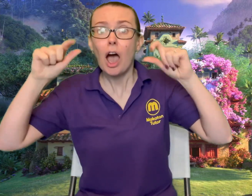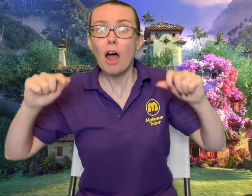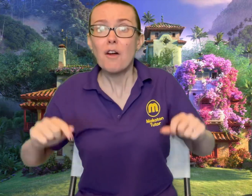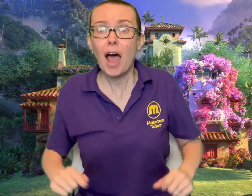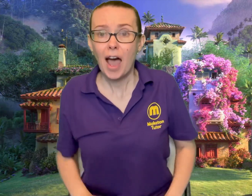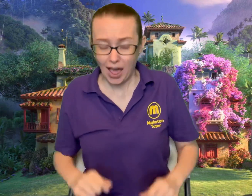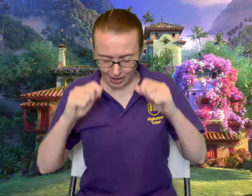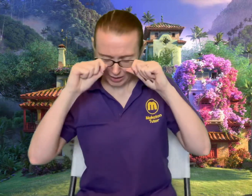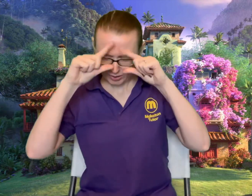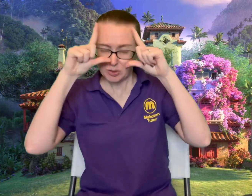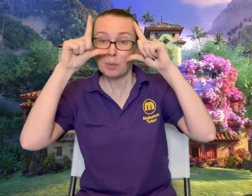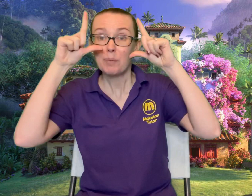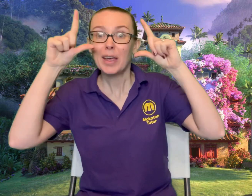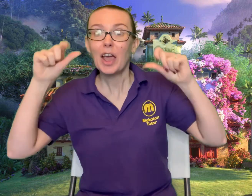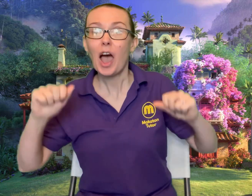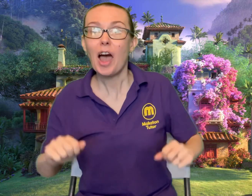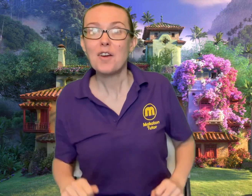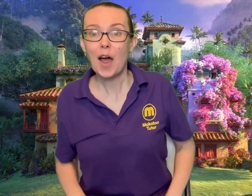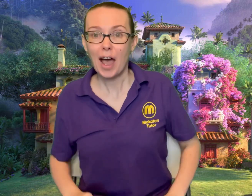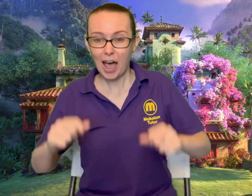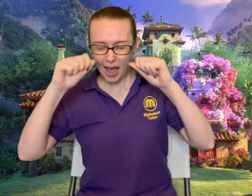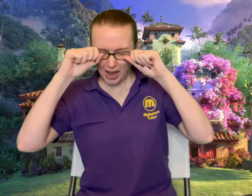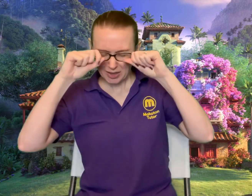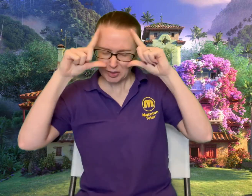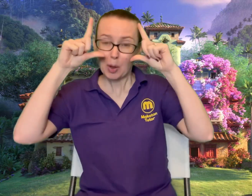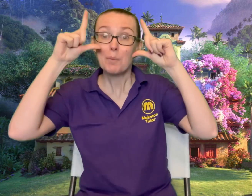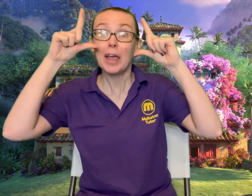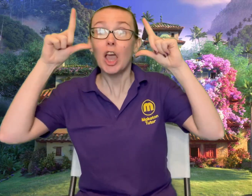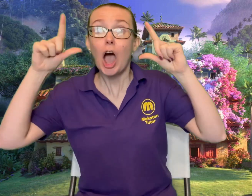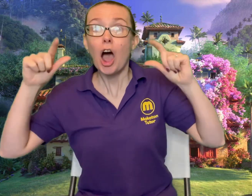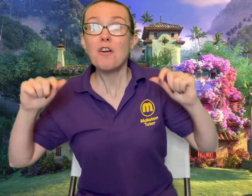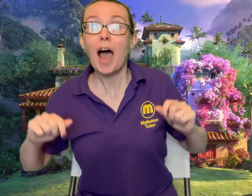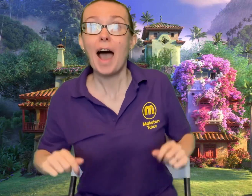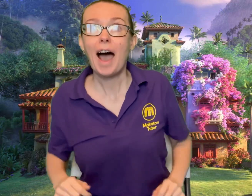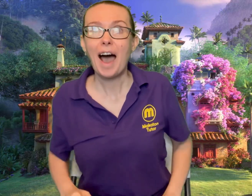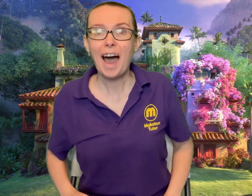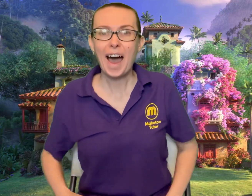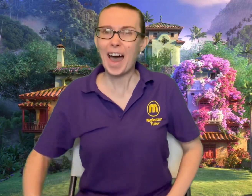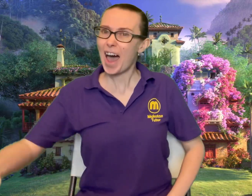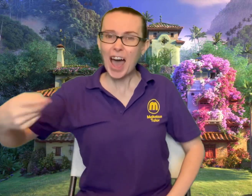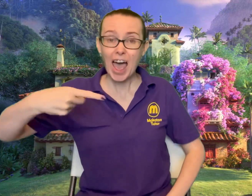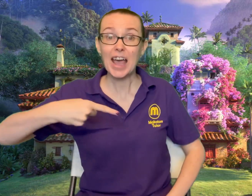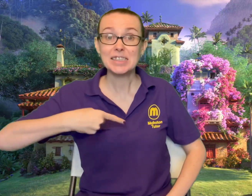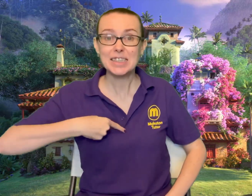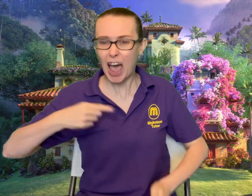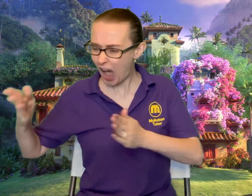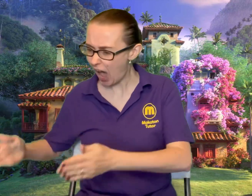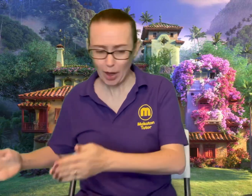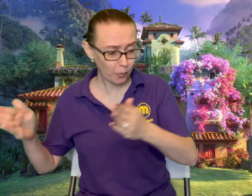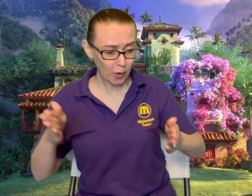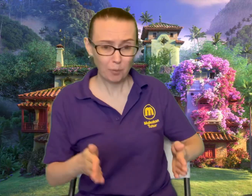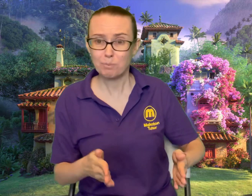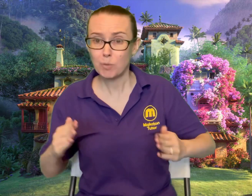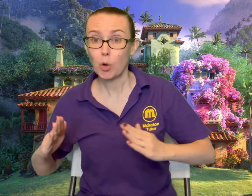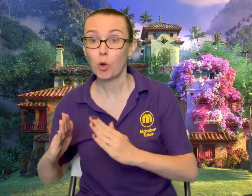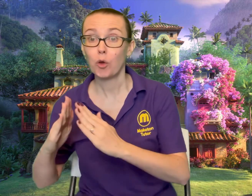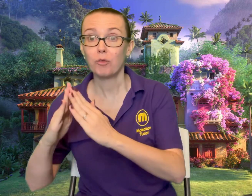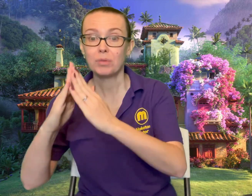eyes, open your eyes Open your eyes I would move the